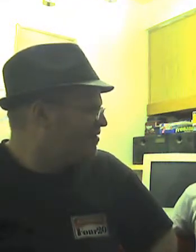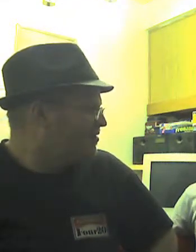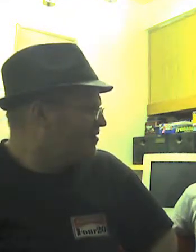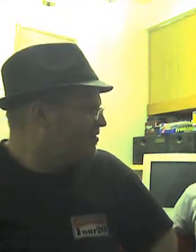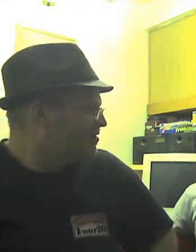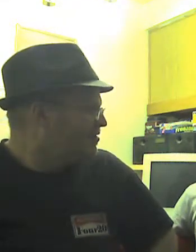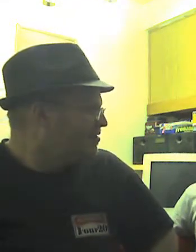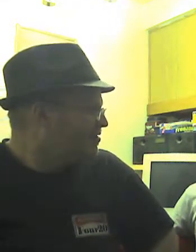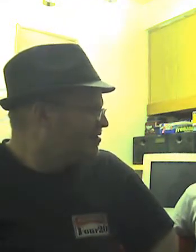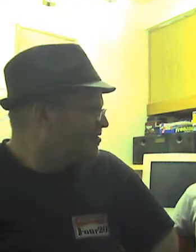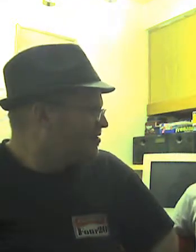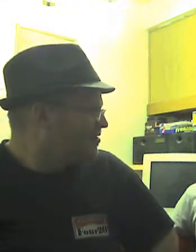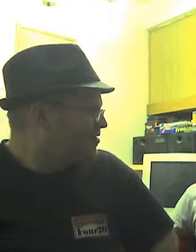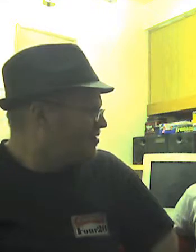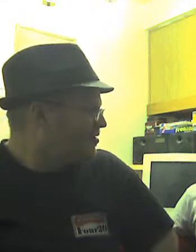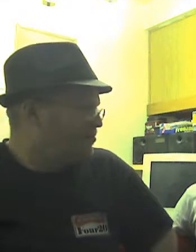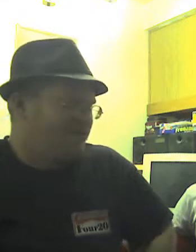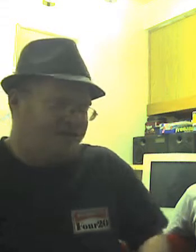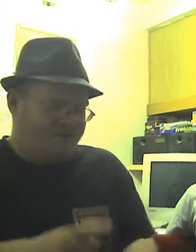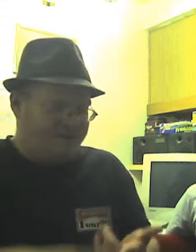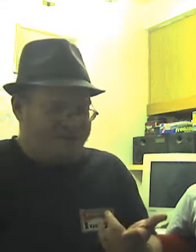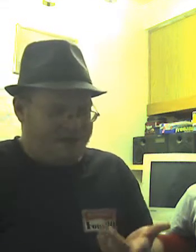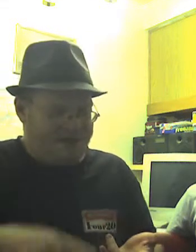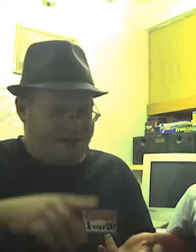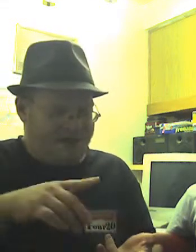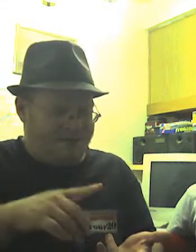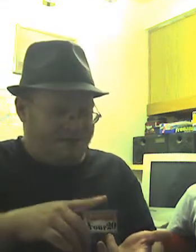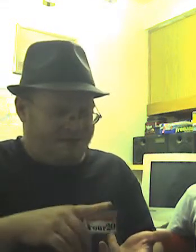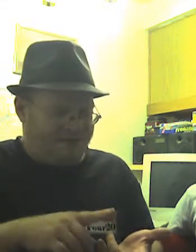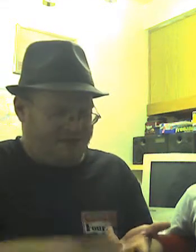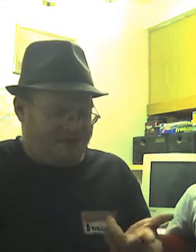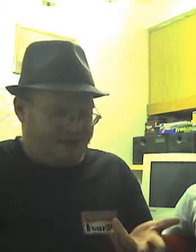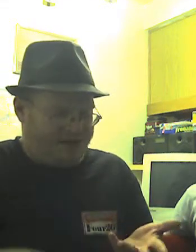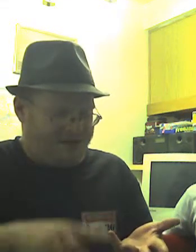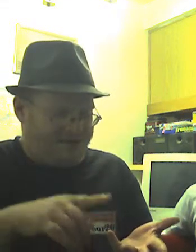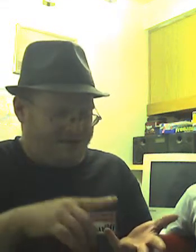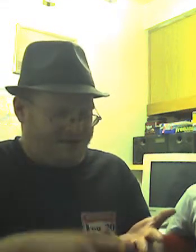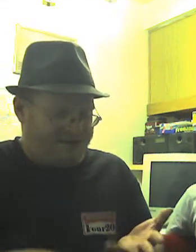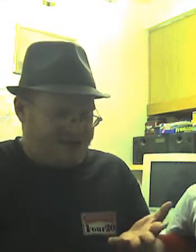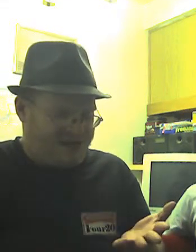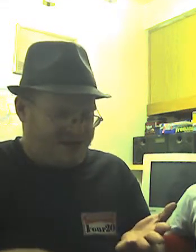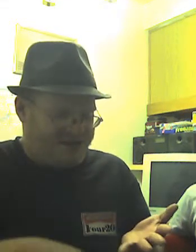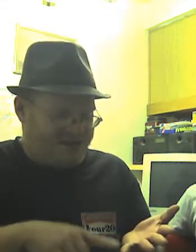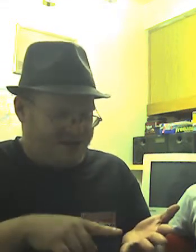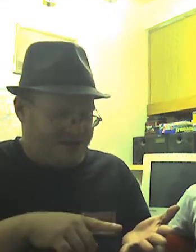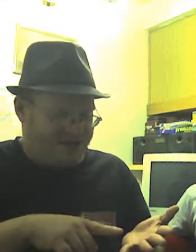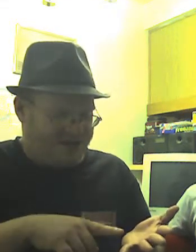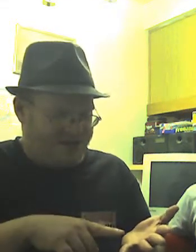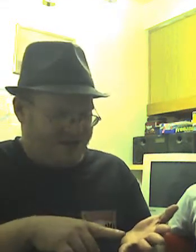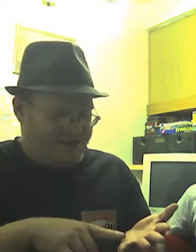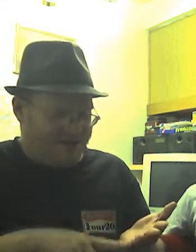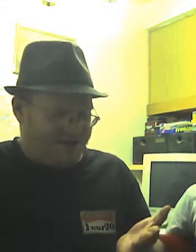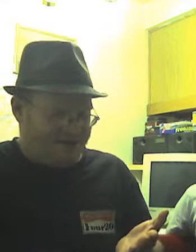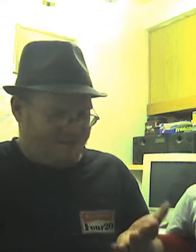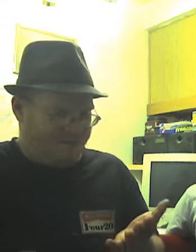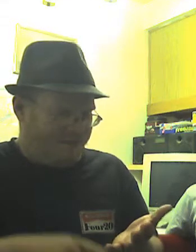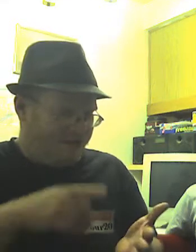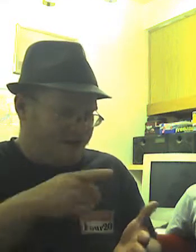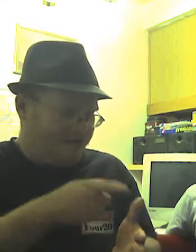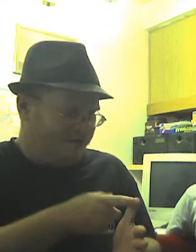Um, well, let's see. football games, your glasses, Josh, uh, Rune Factory,